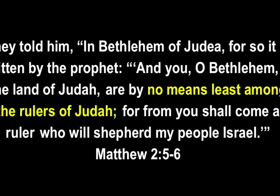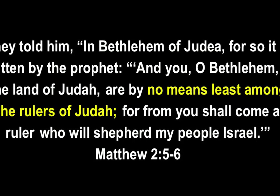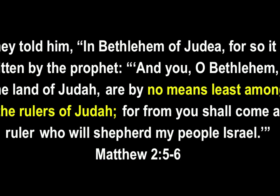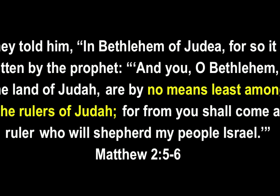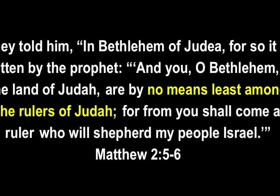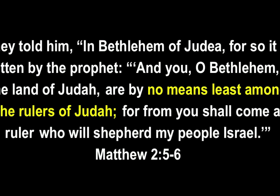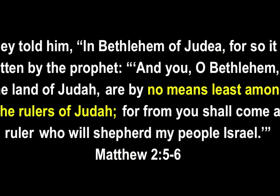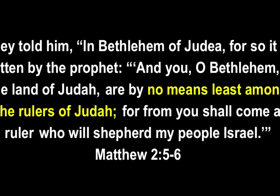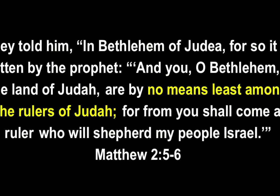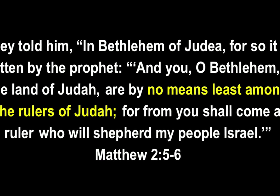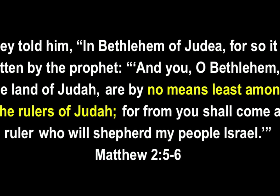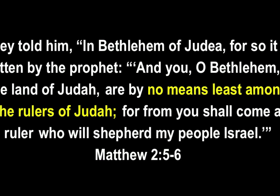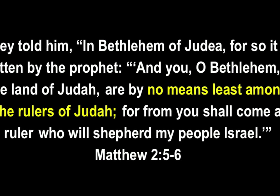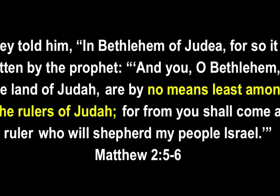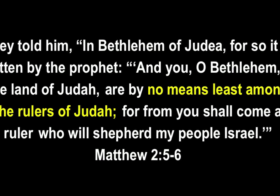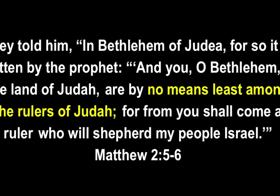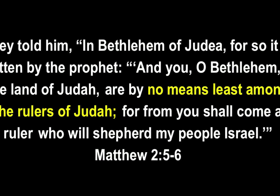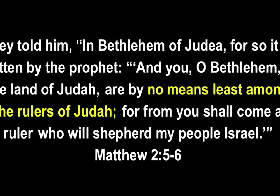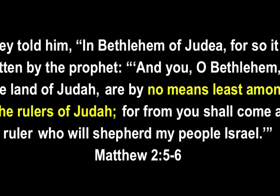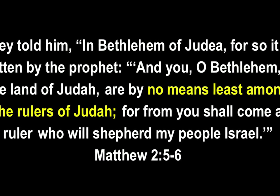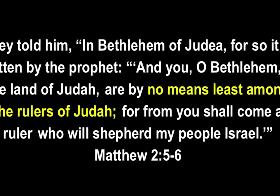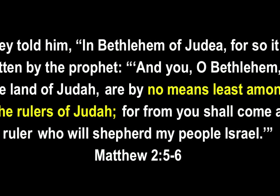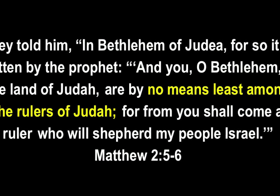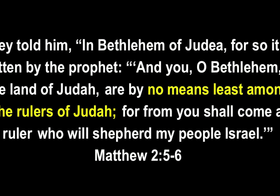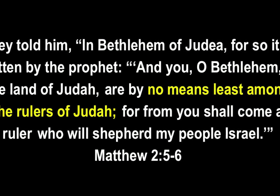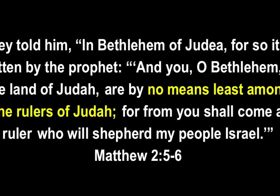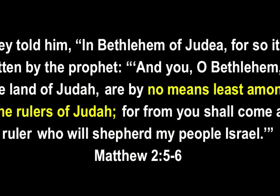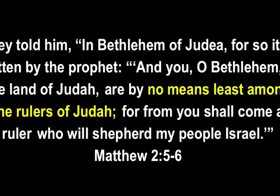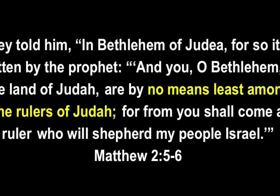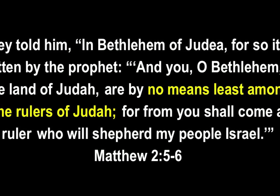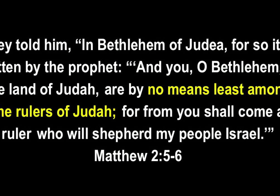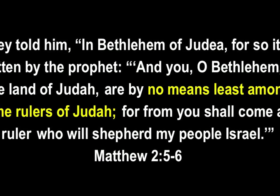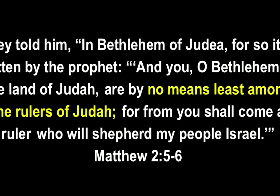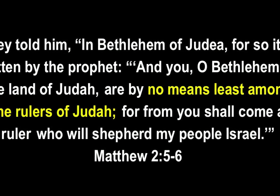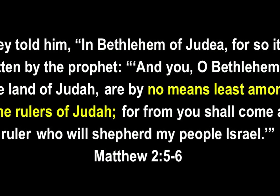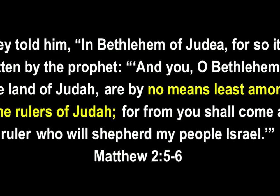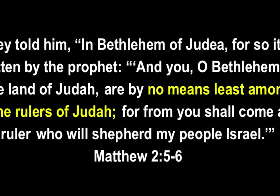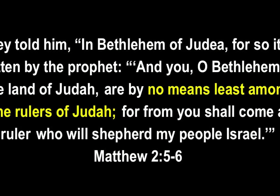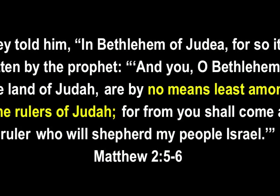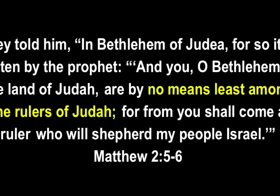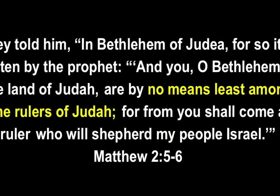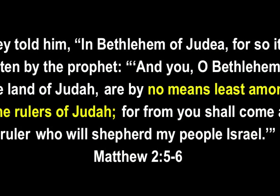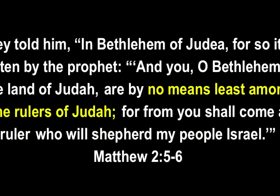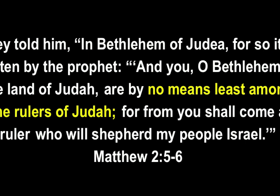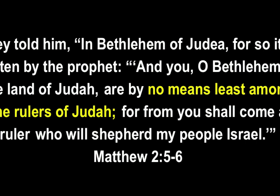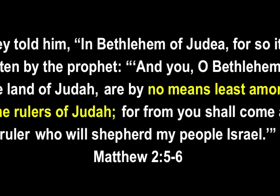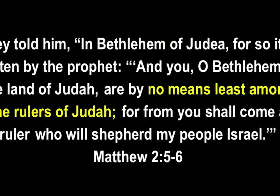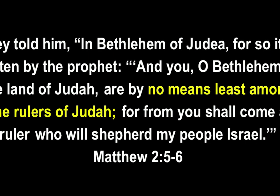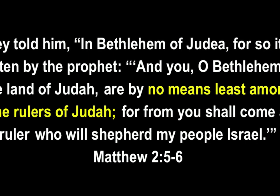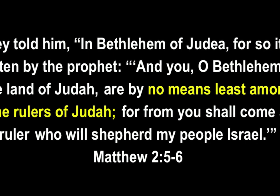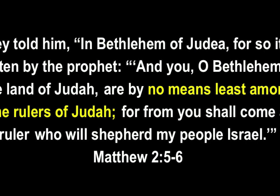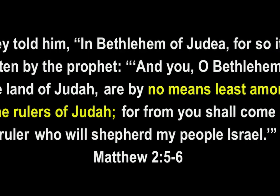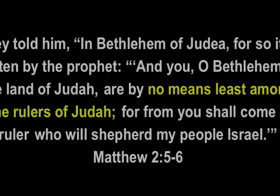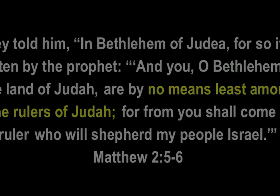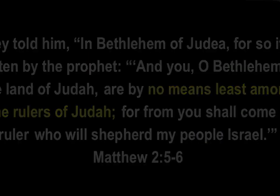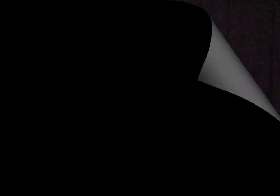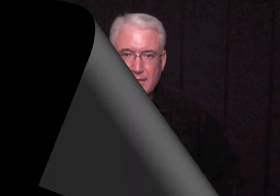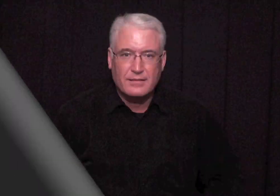oh bethlehem in the land of judah are by no means least among the rulers of judah for from you shall come a ruler who will shepherd my people israel